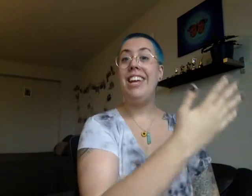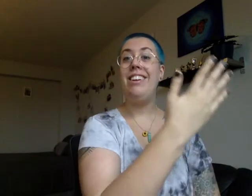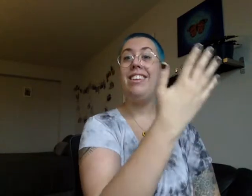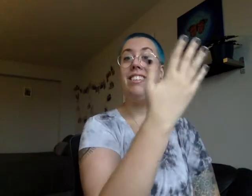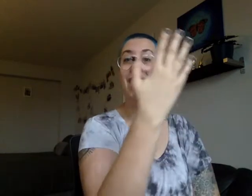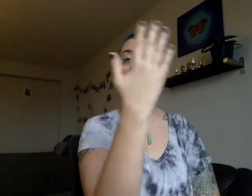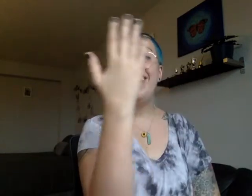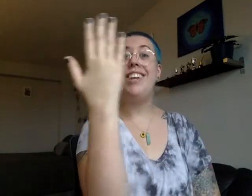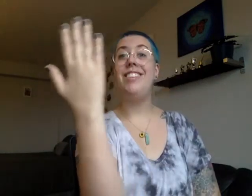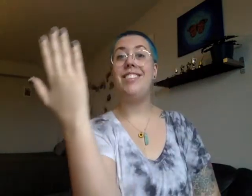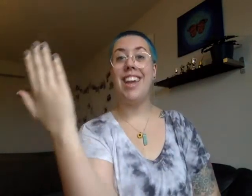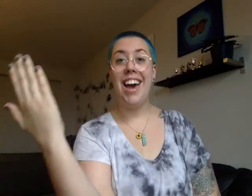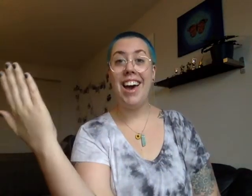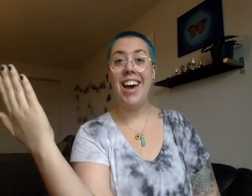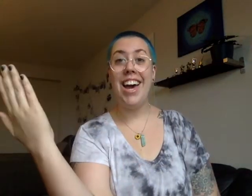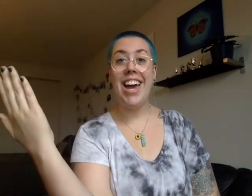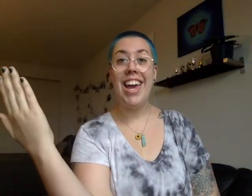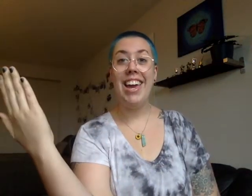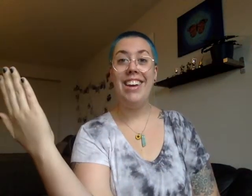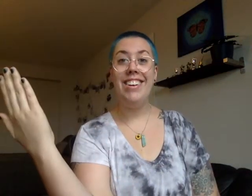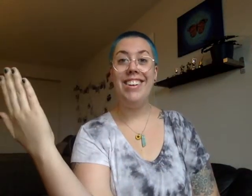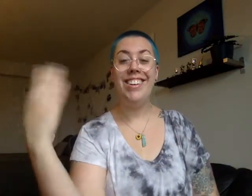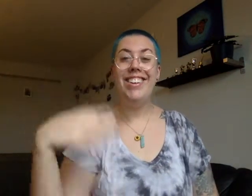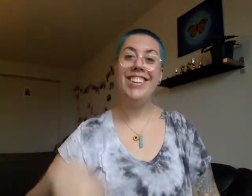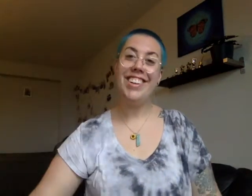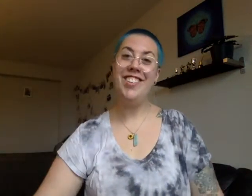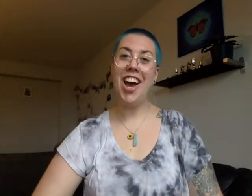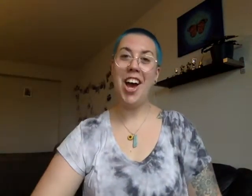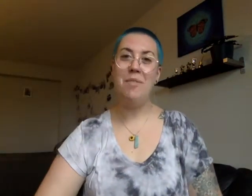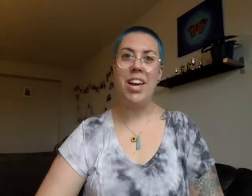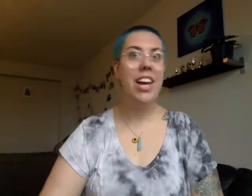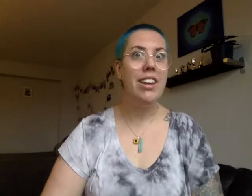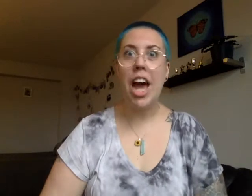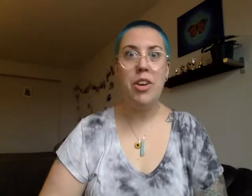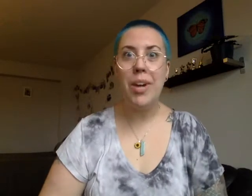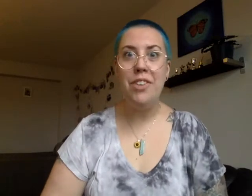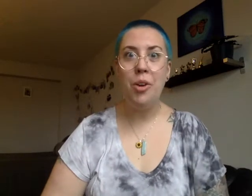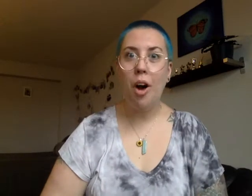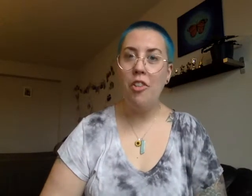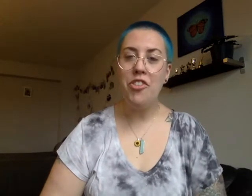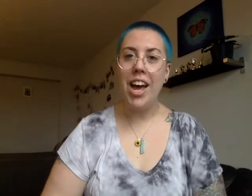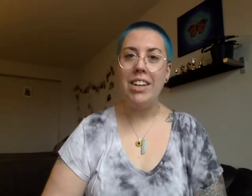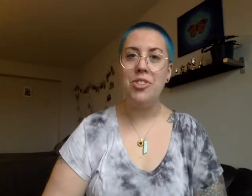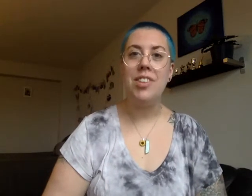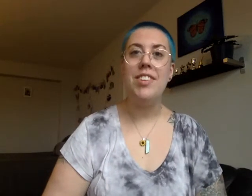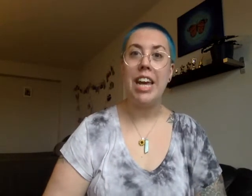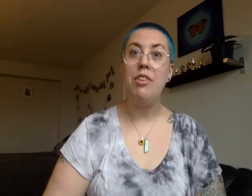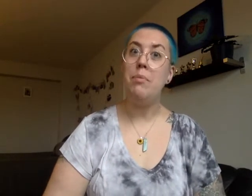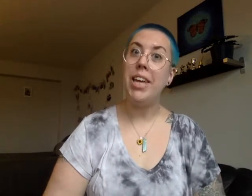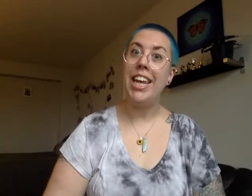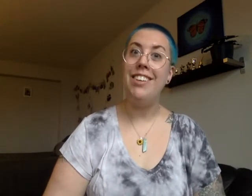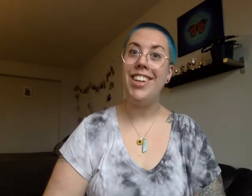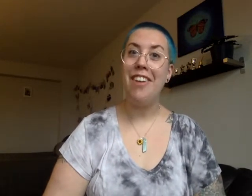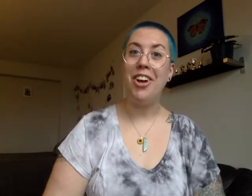the sky. Good job. Now you guys know all the signs. Let's sing it from the beginning together.